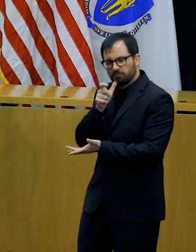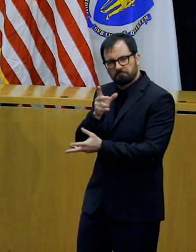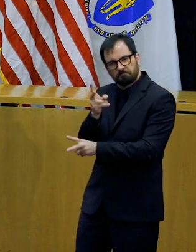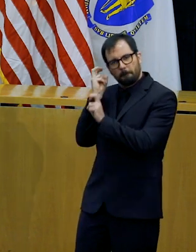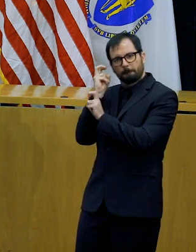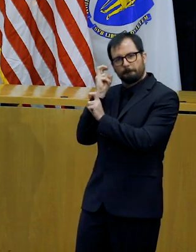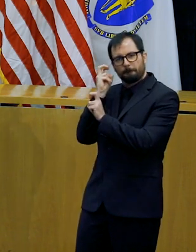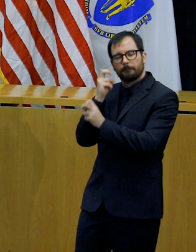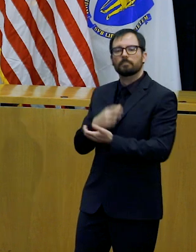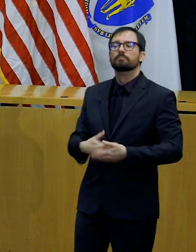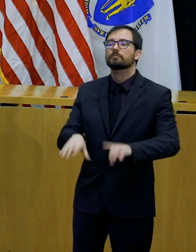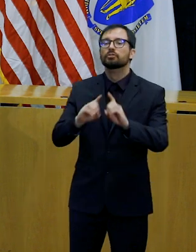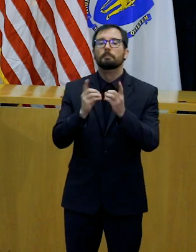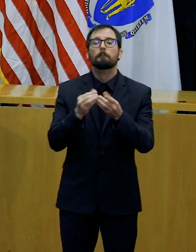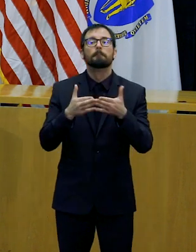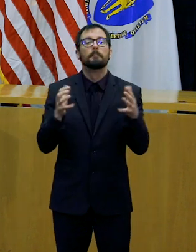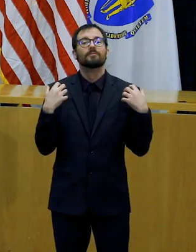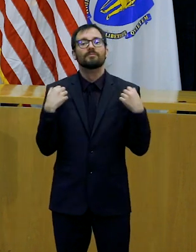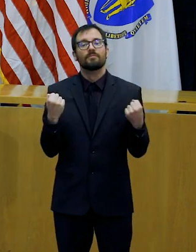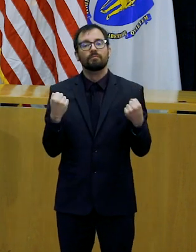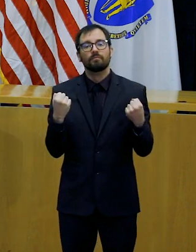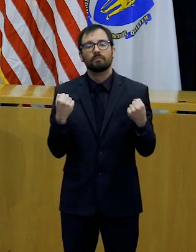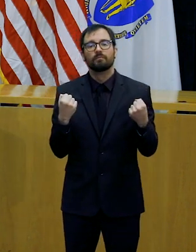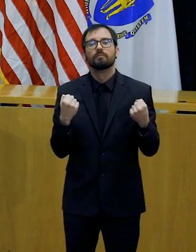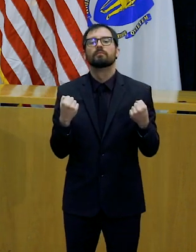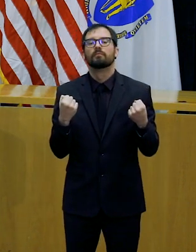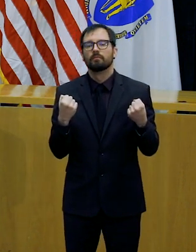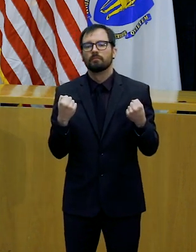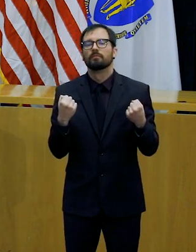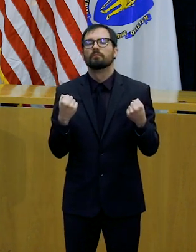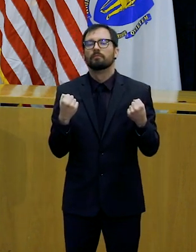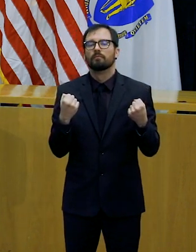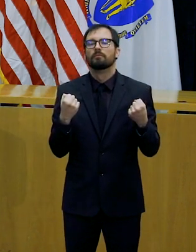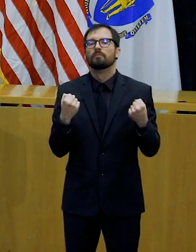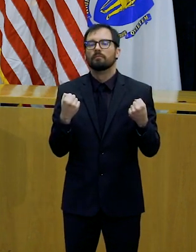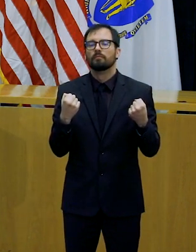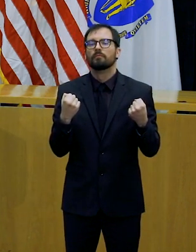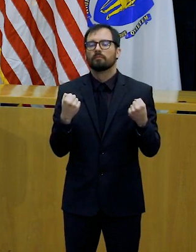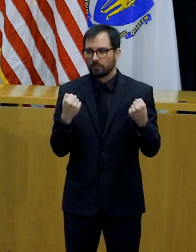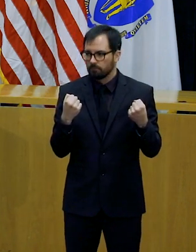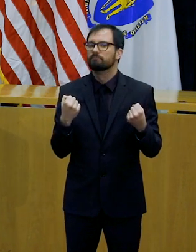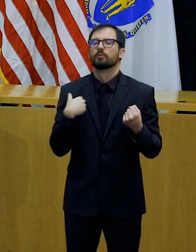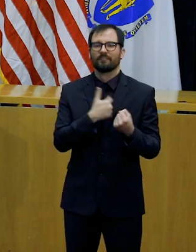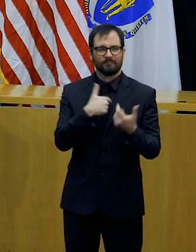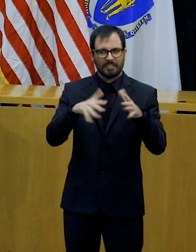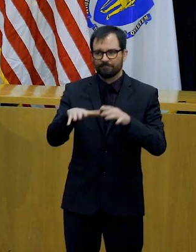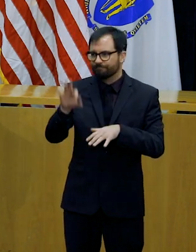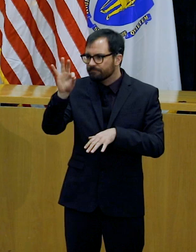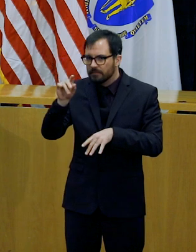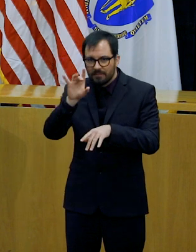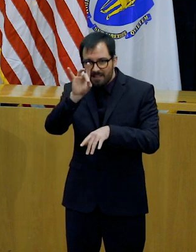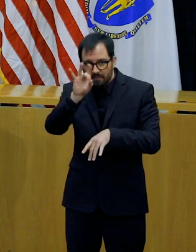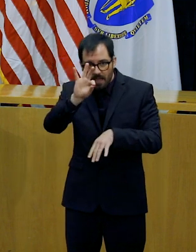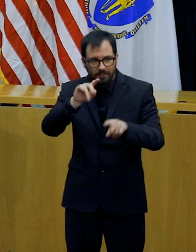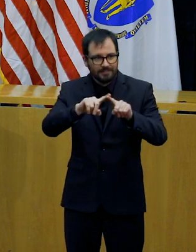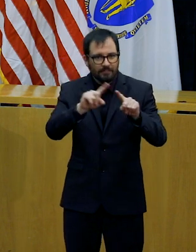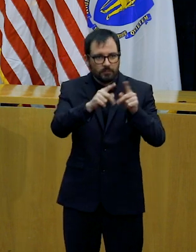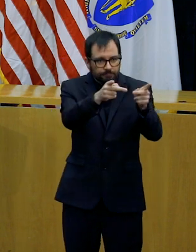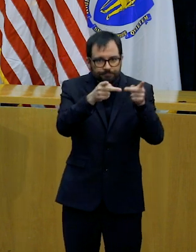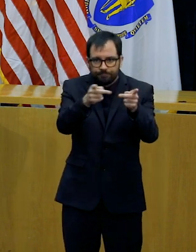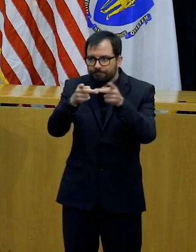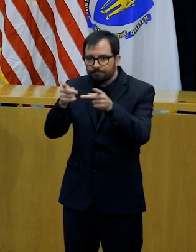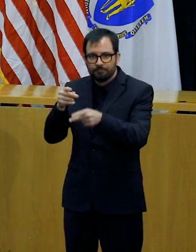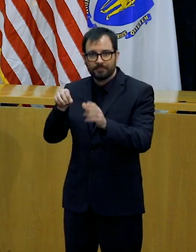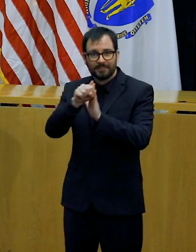deliveries of Strategic National Stockpile assets to healthcare facilities across the Commonwealth. DPH